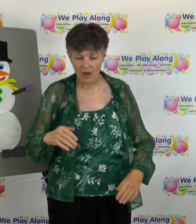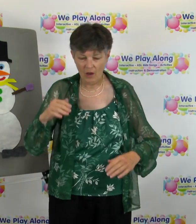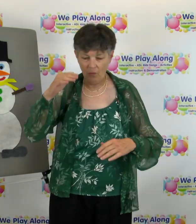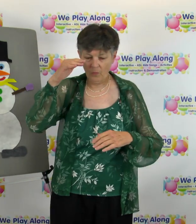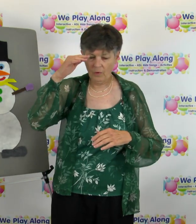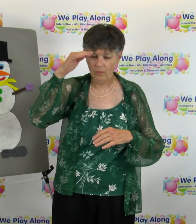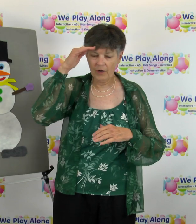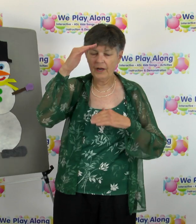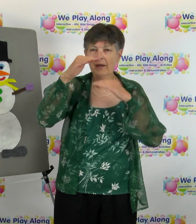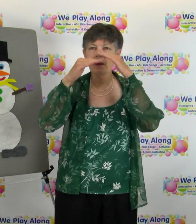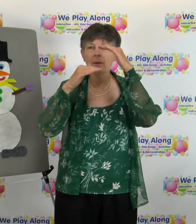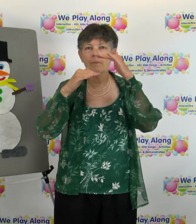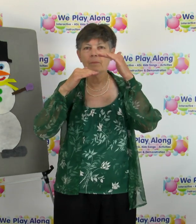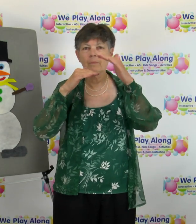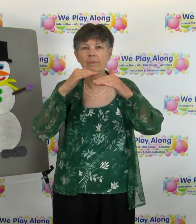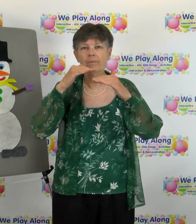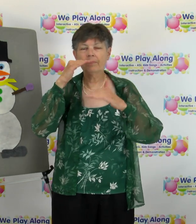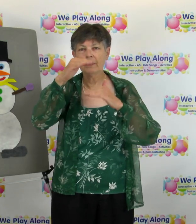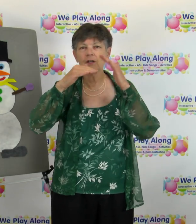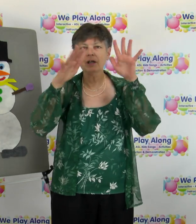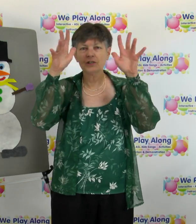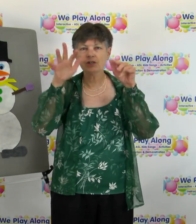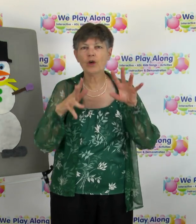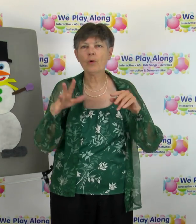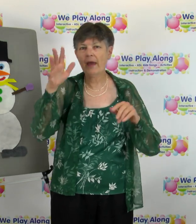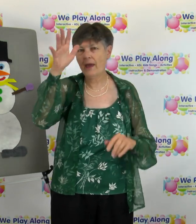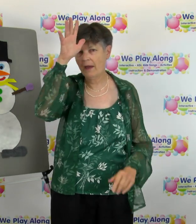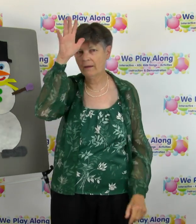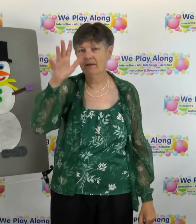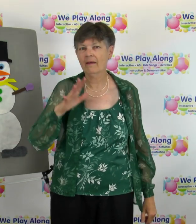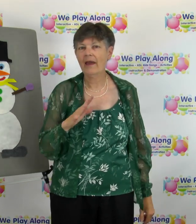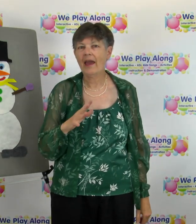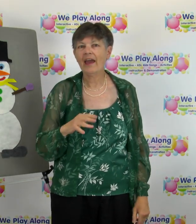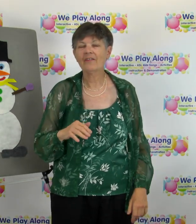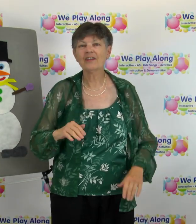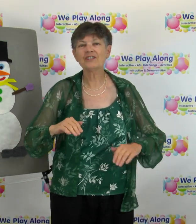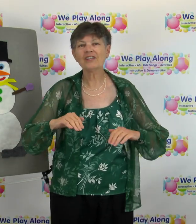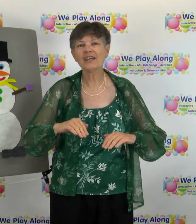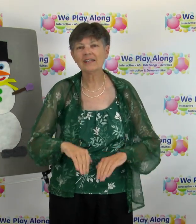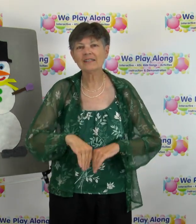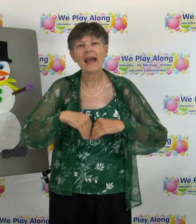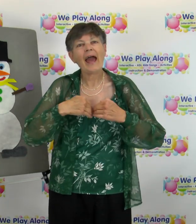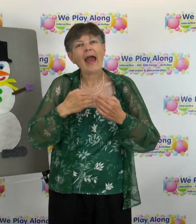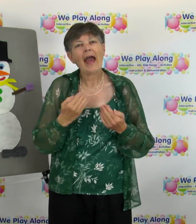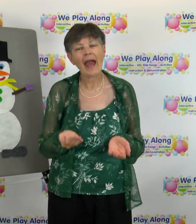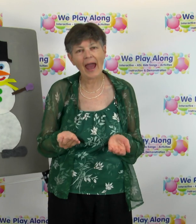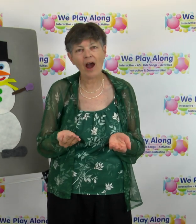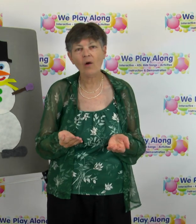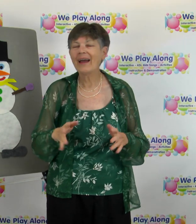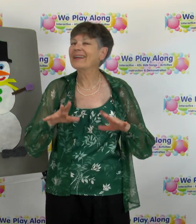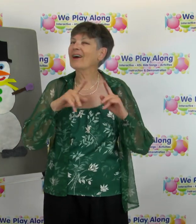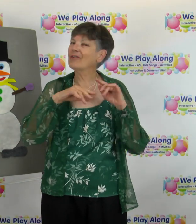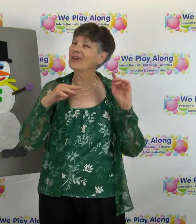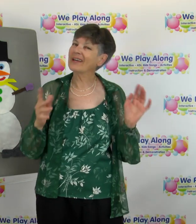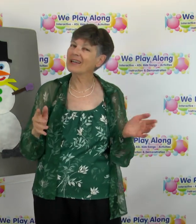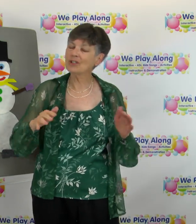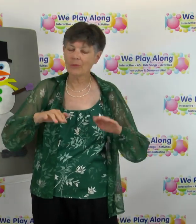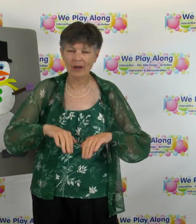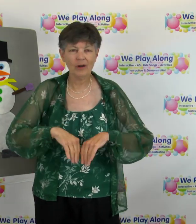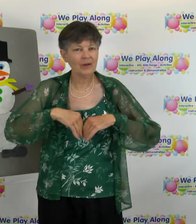colors we're gonna build a snowman and this is how now for your kids you probably don't